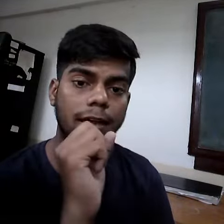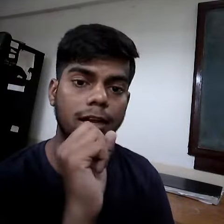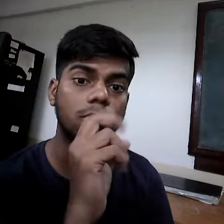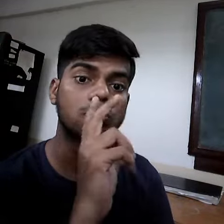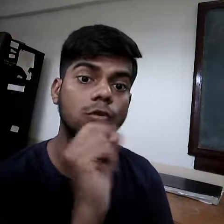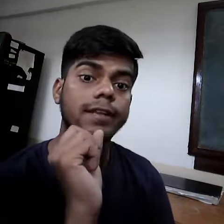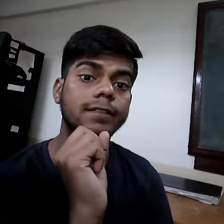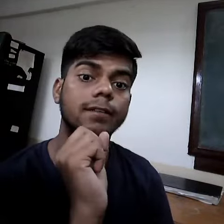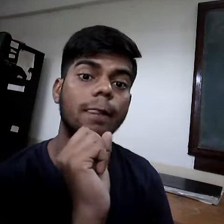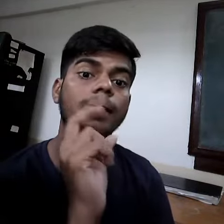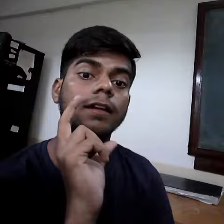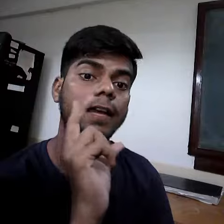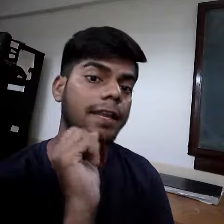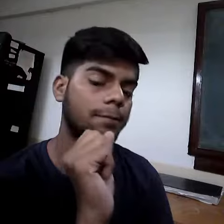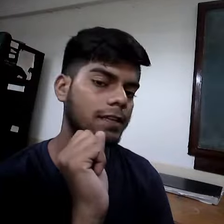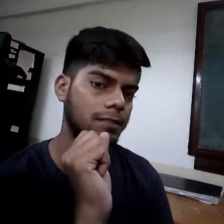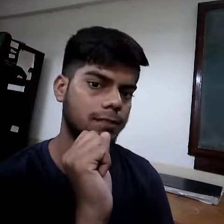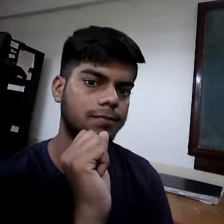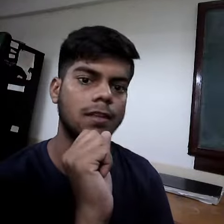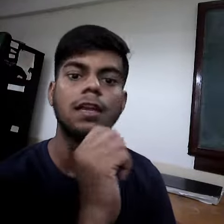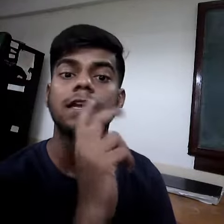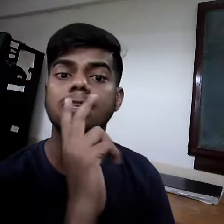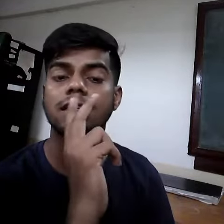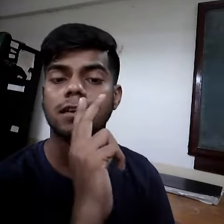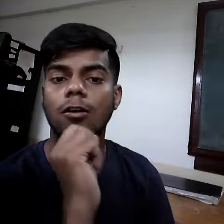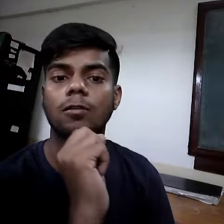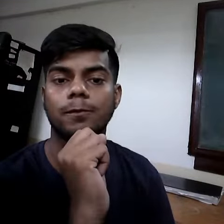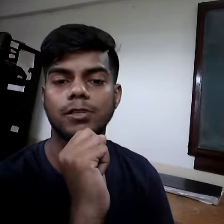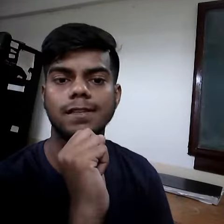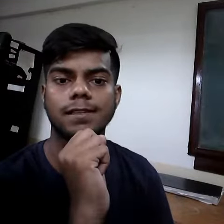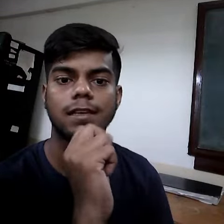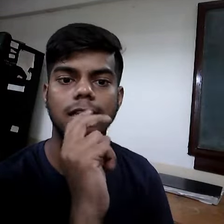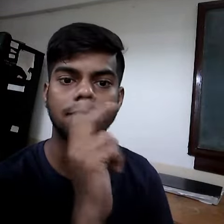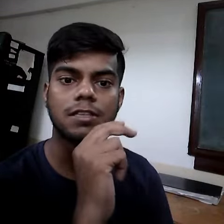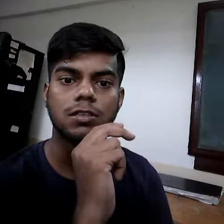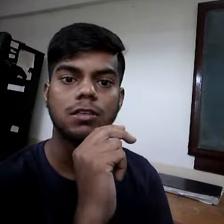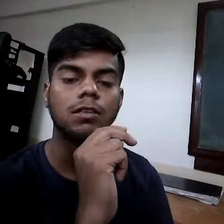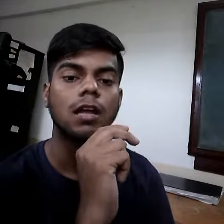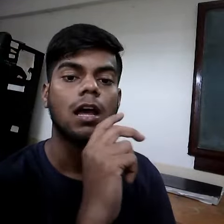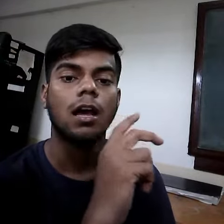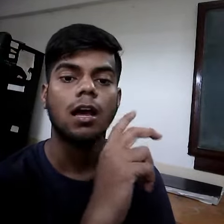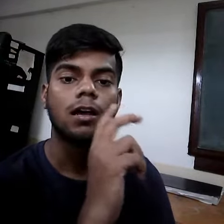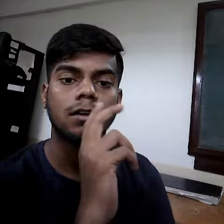carried out is known as a DNA replication. It is a long process in which a